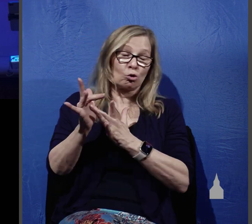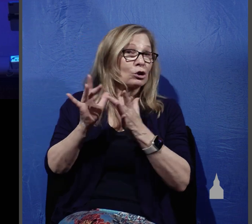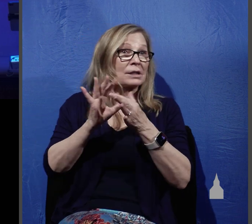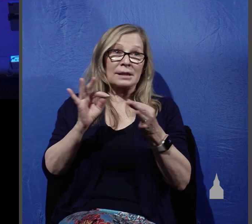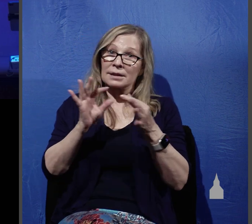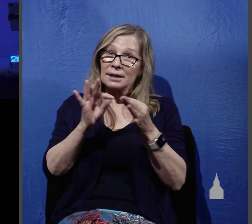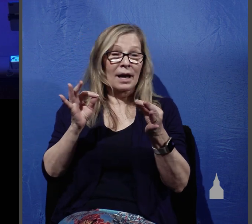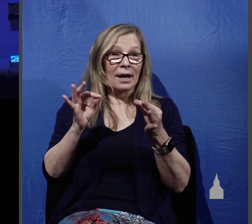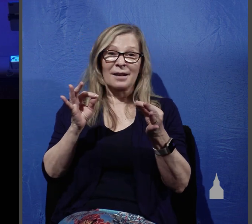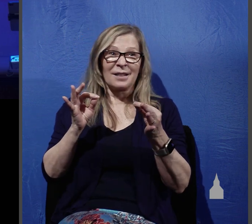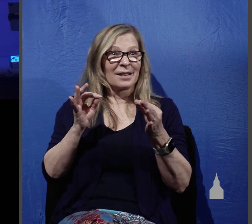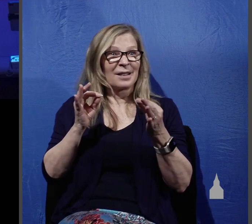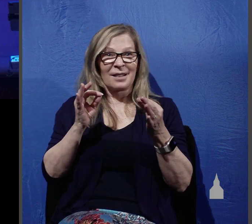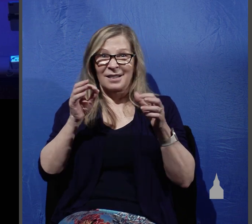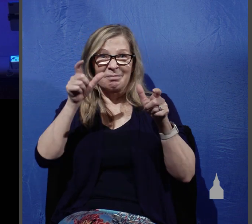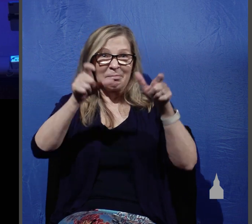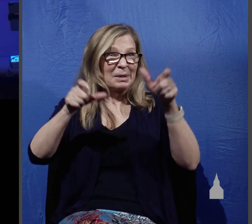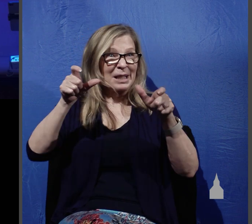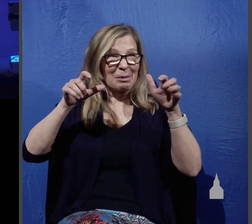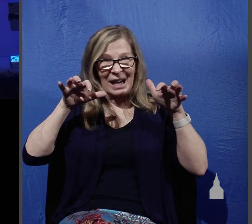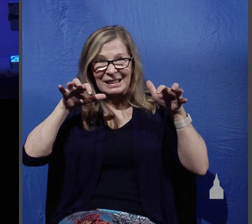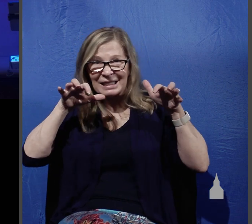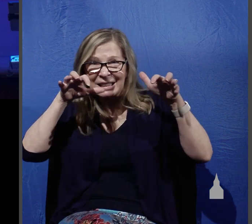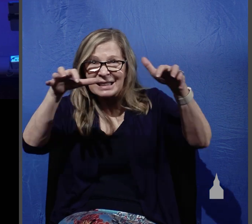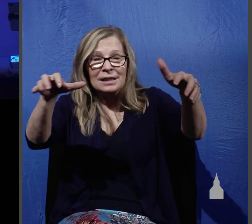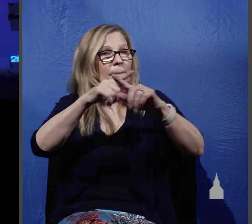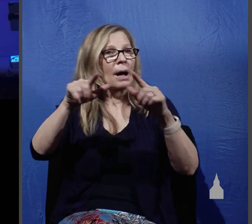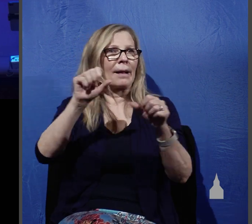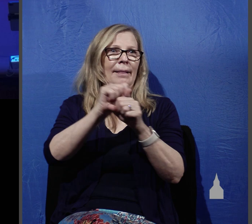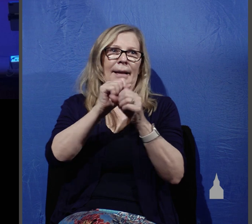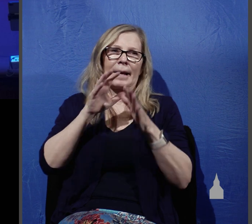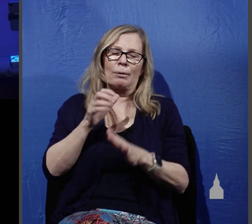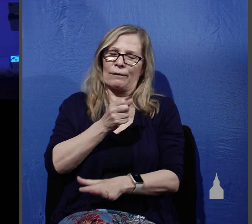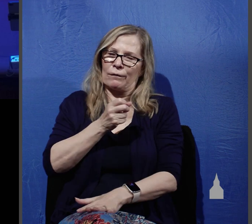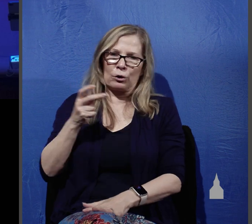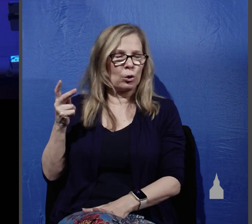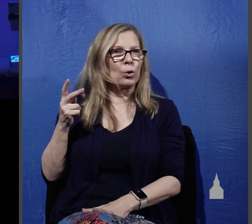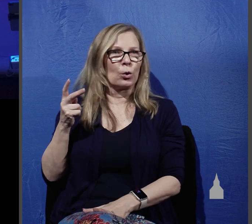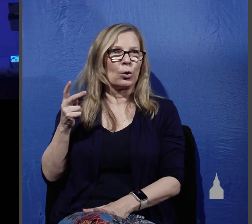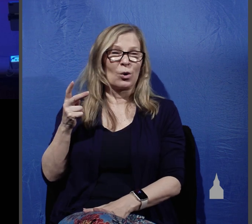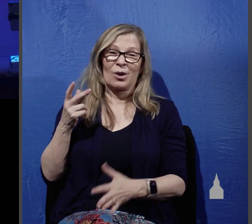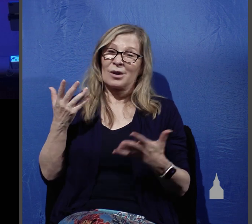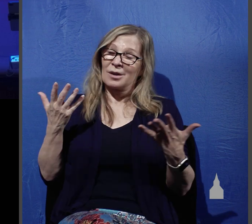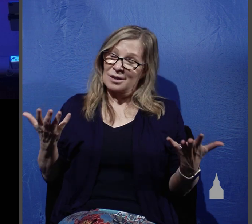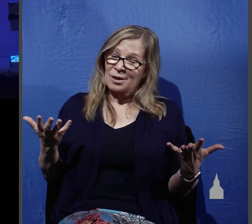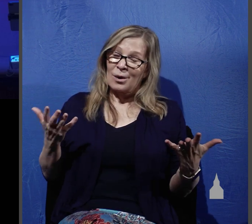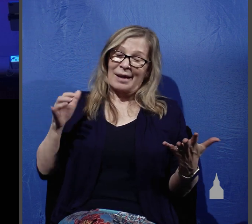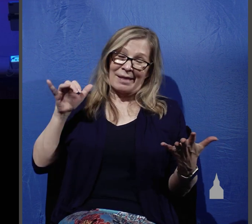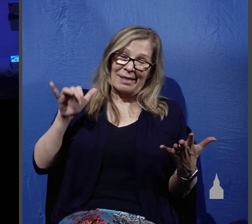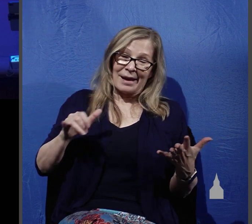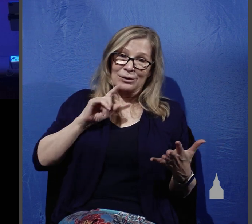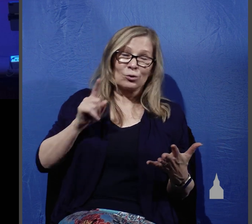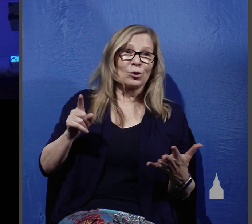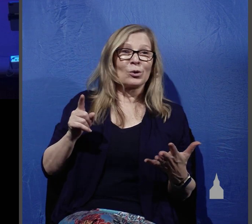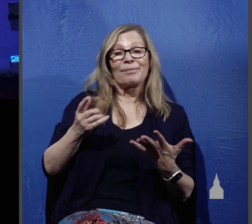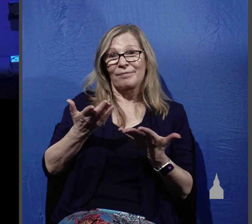few Jesus said to these 70 disciples of his therefore because this is the case therefore